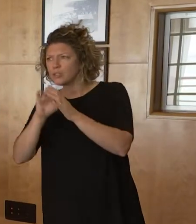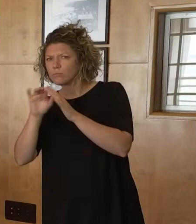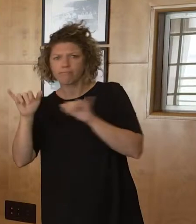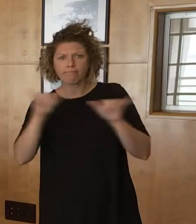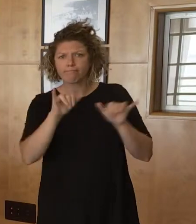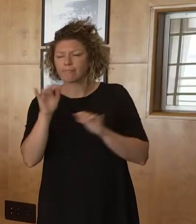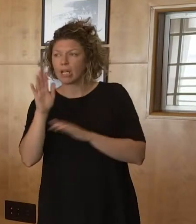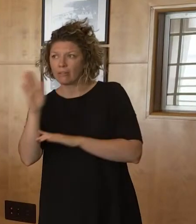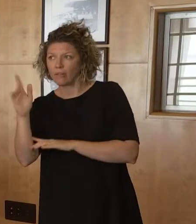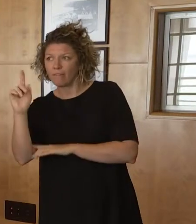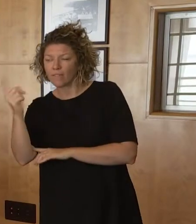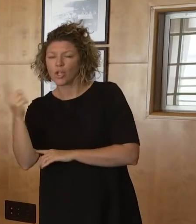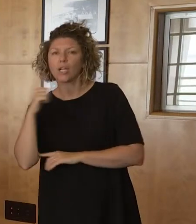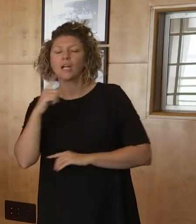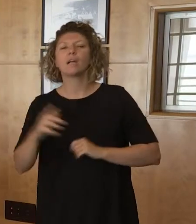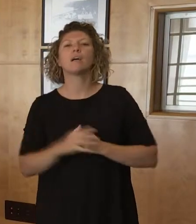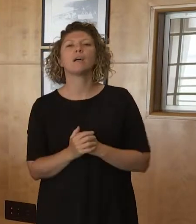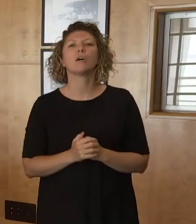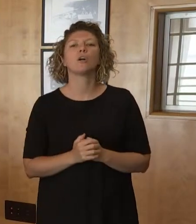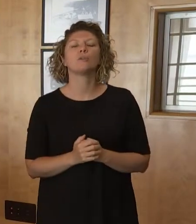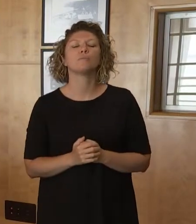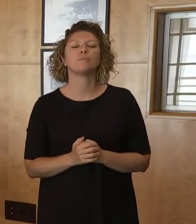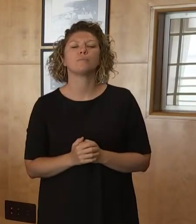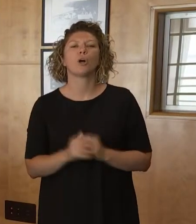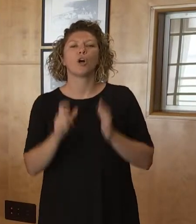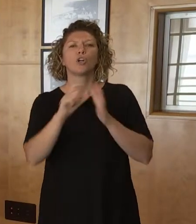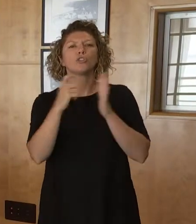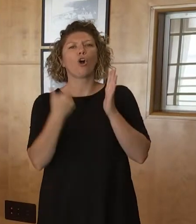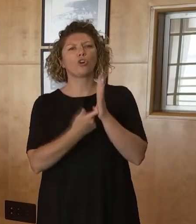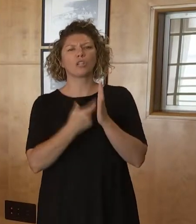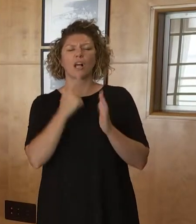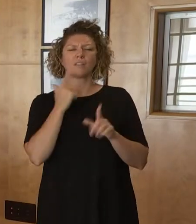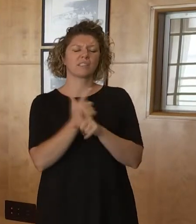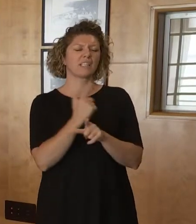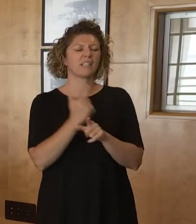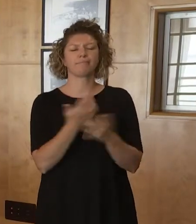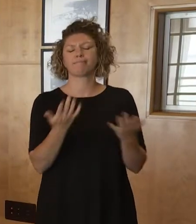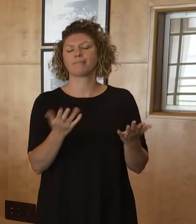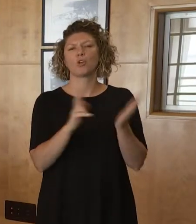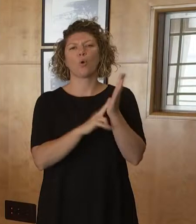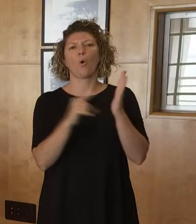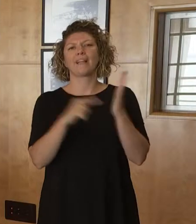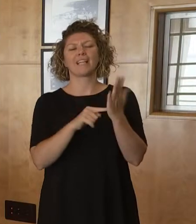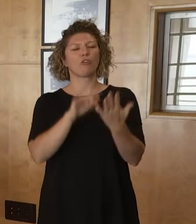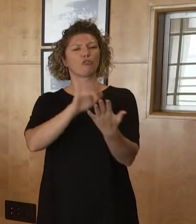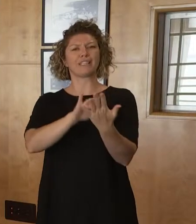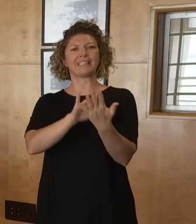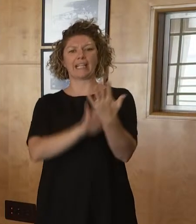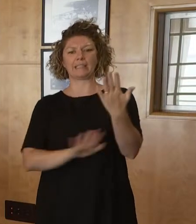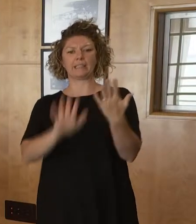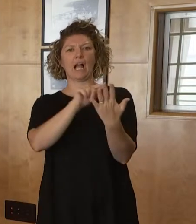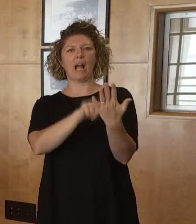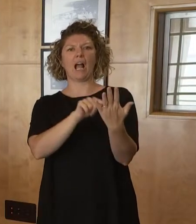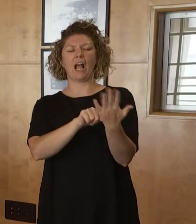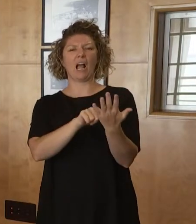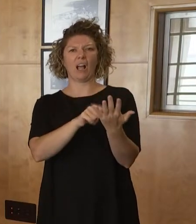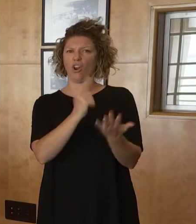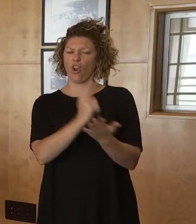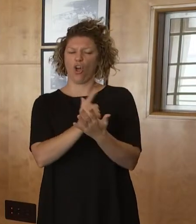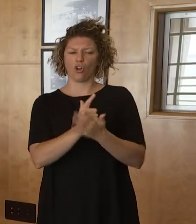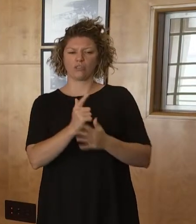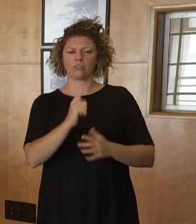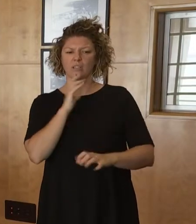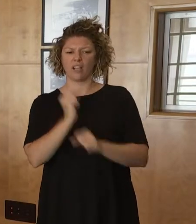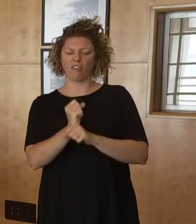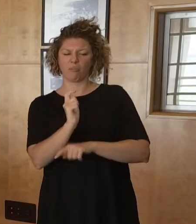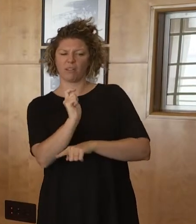Dr Josie Douglas yesterday was saying that Central Australia has been left behind by the government as resources and attention has been focused on the top end. What do you say about that?